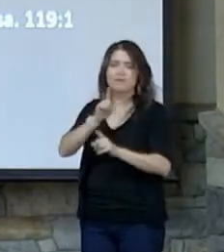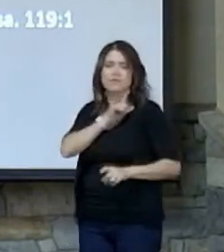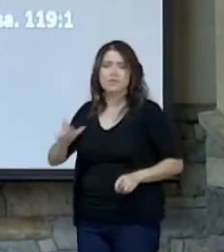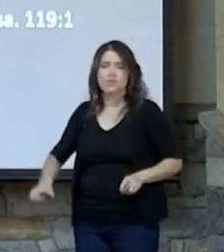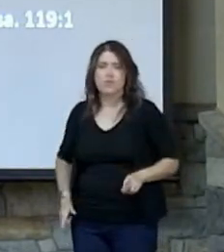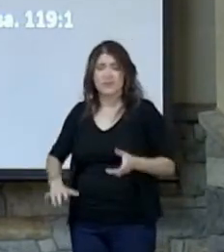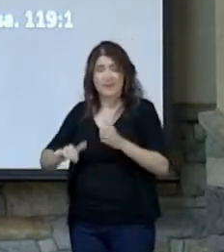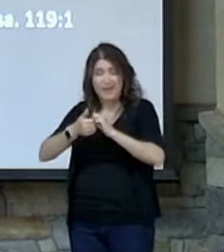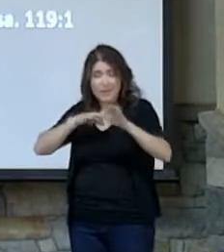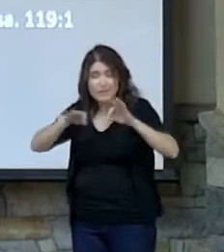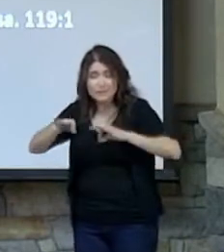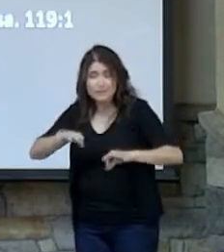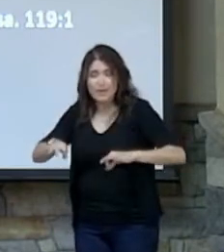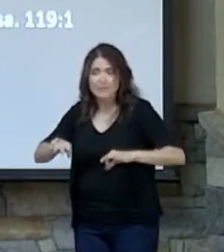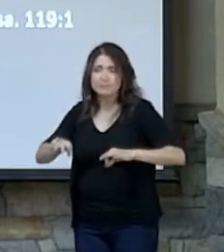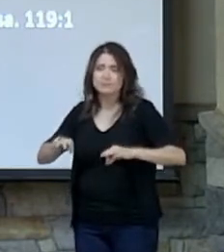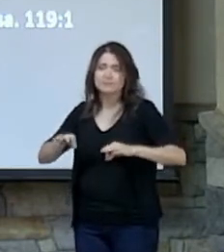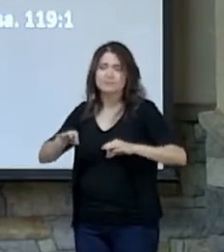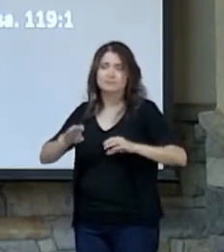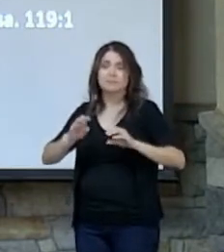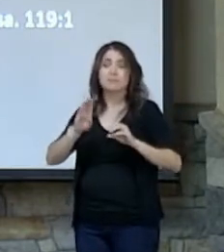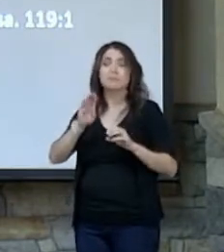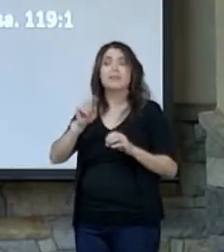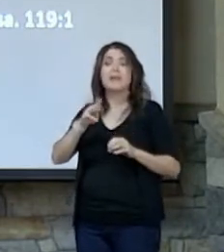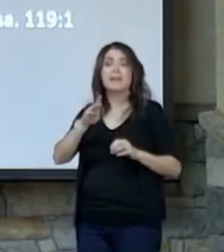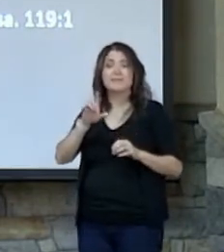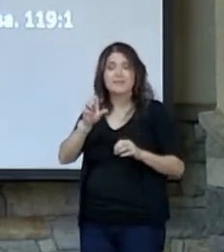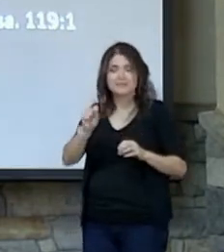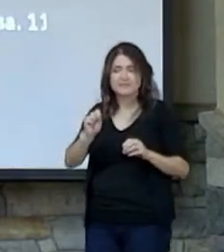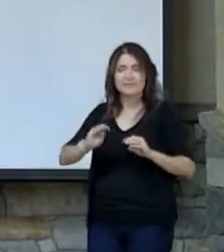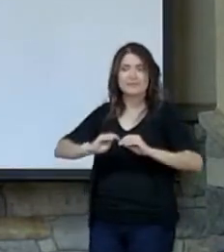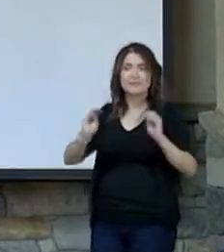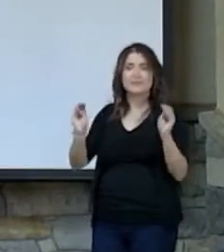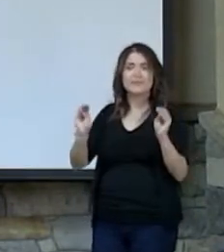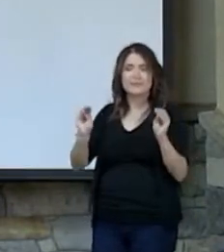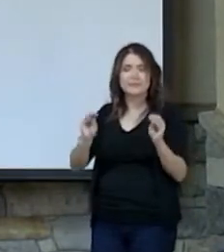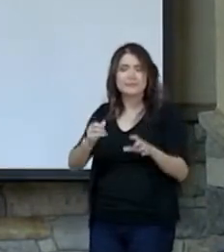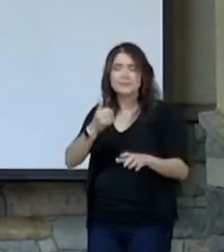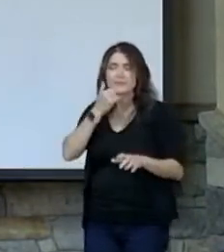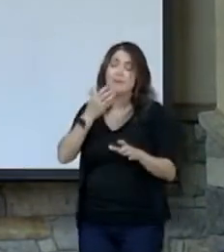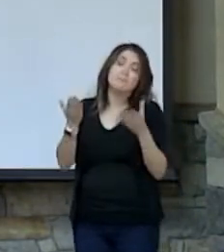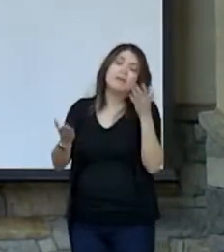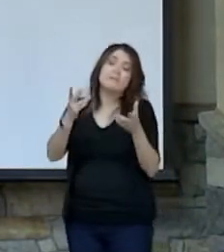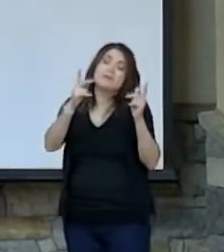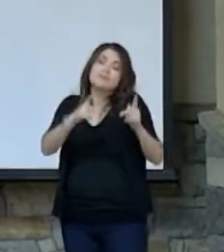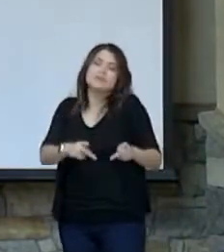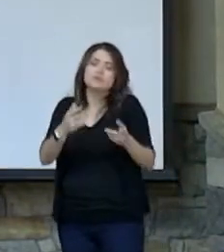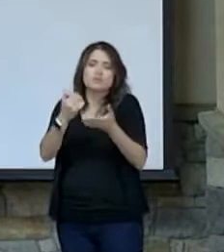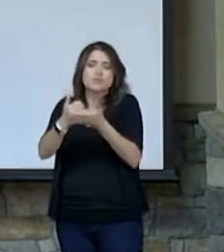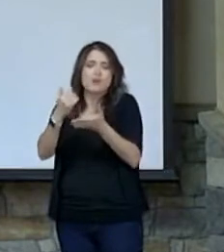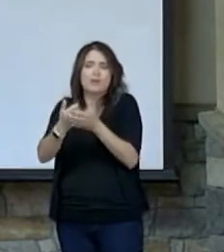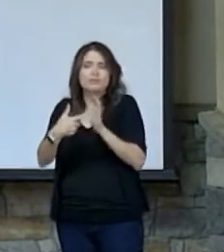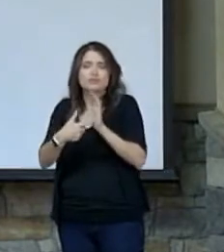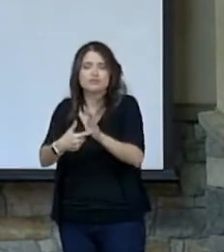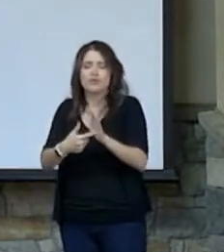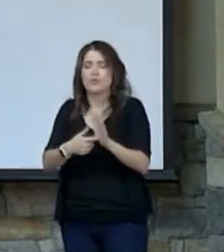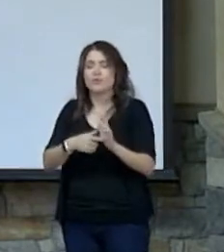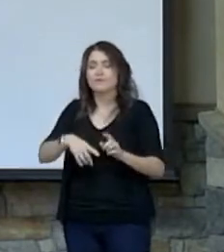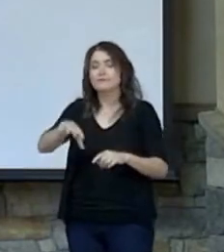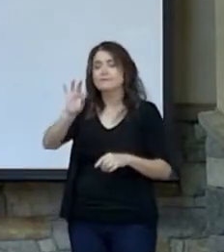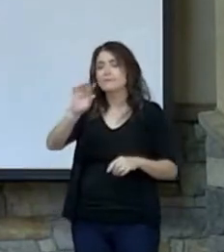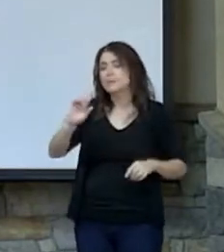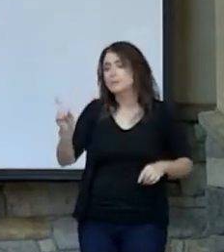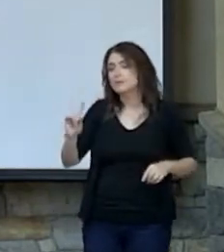described? Blameless. Maybe an individual that helps illustrate that for us is found in Genesis chapter